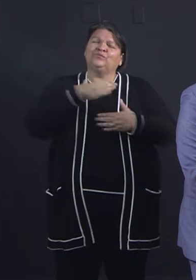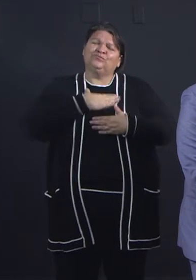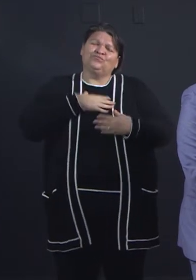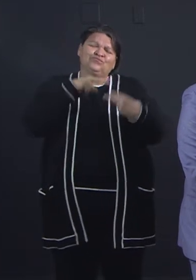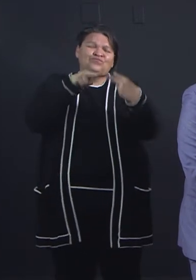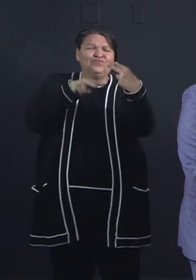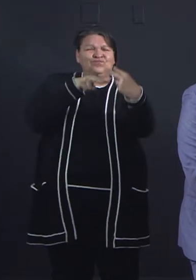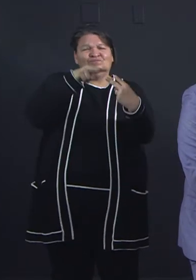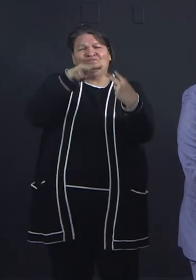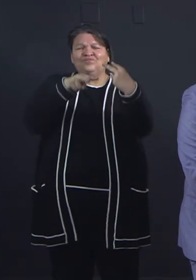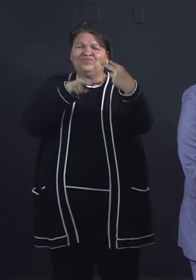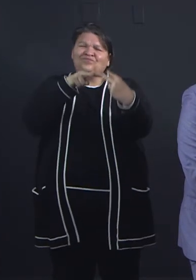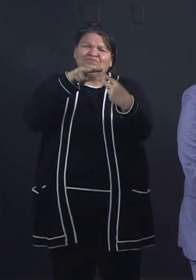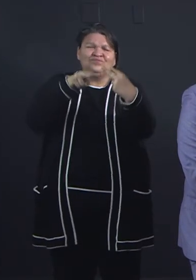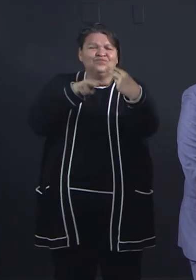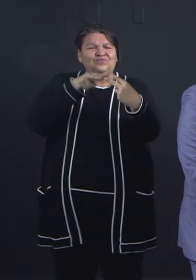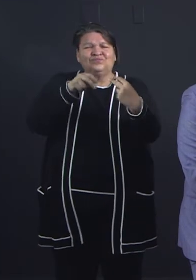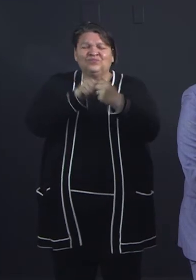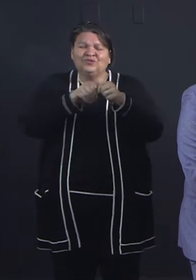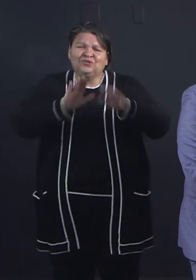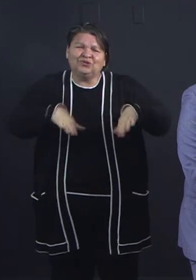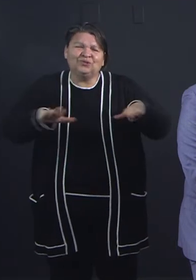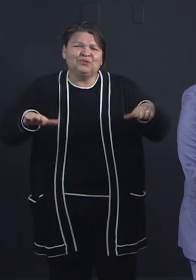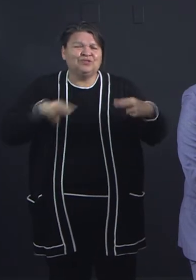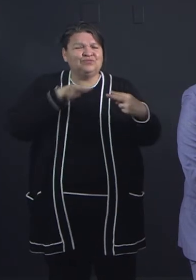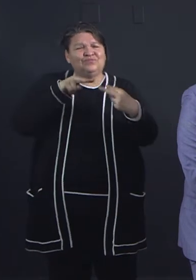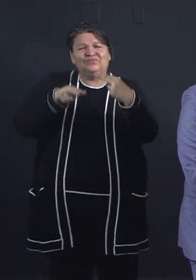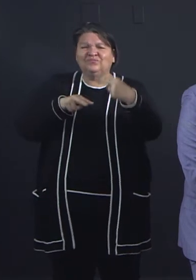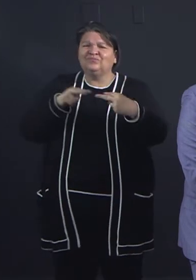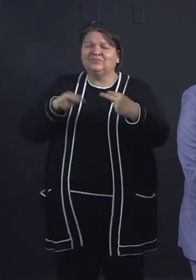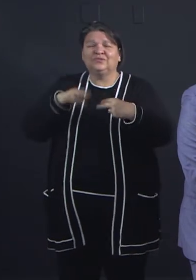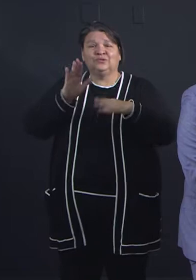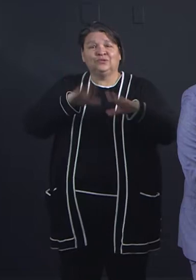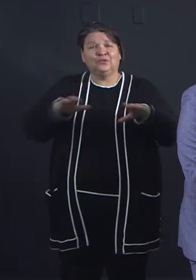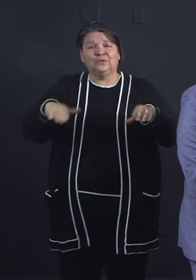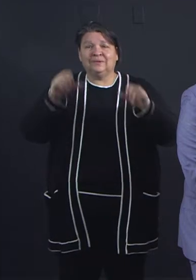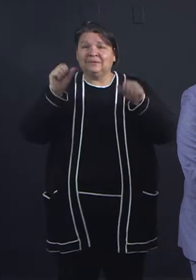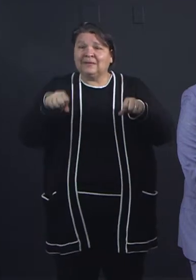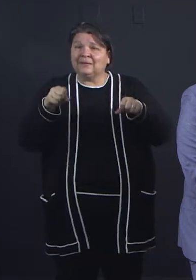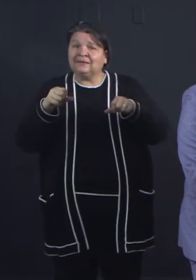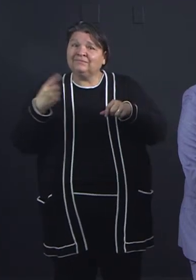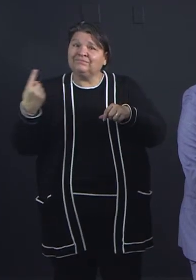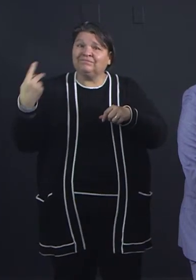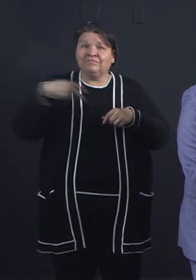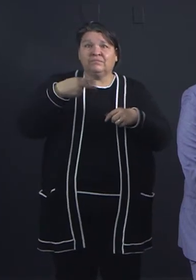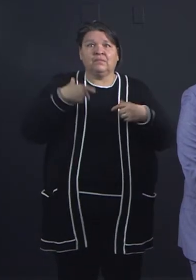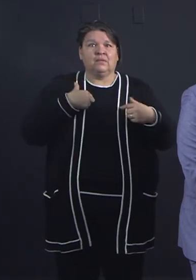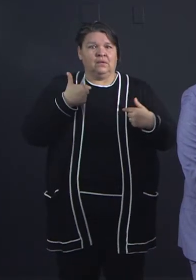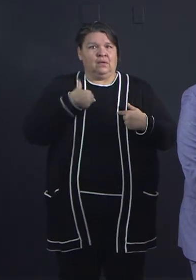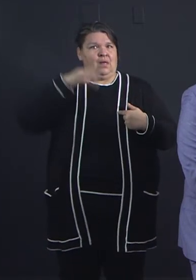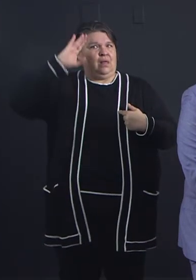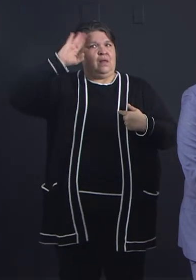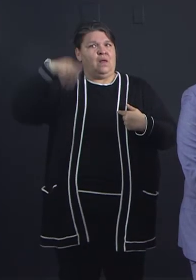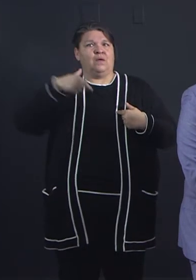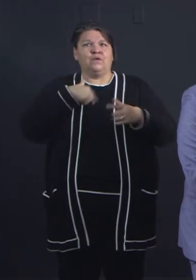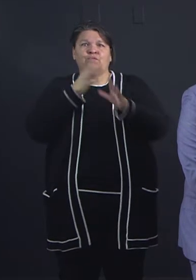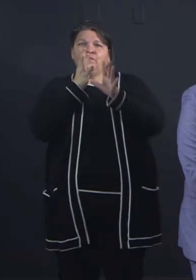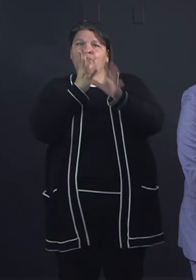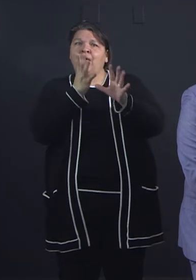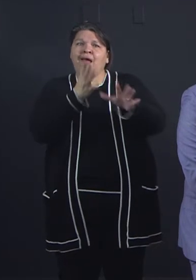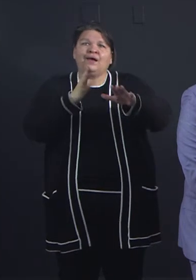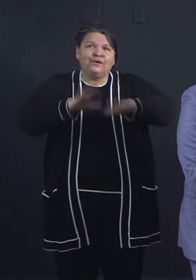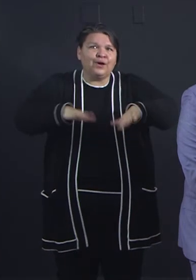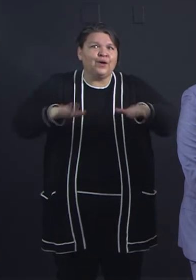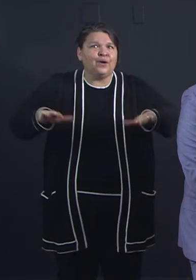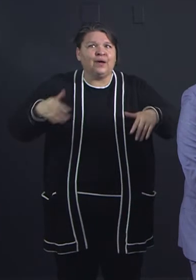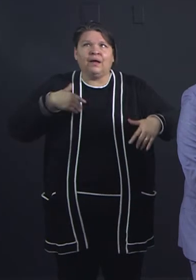raised three kids and six grandkids, and I know how that can happen. I'm joined today with a very special guest, Dr. Kent Scribner, Fort Worth